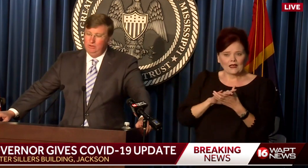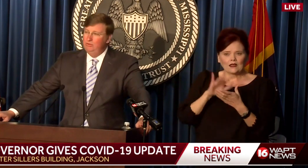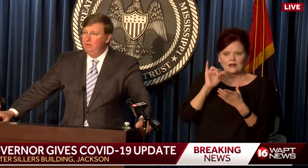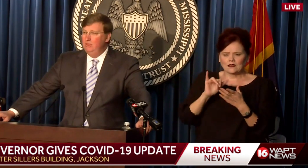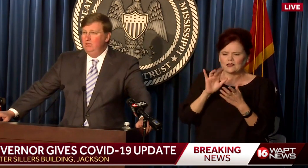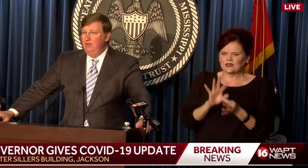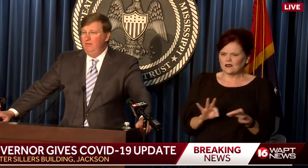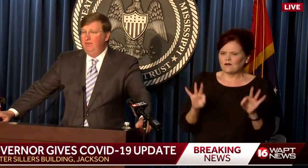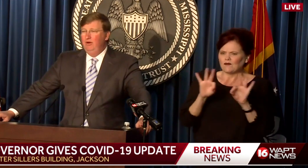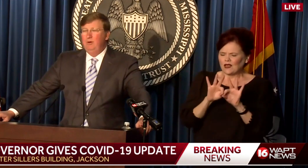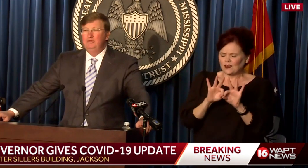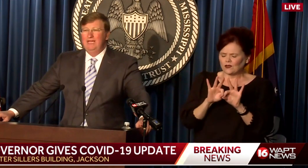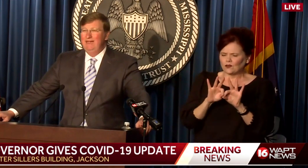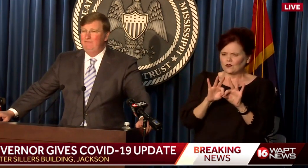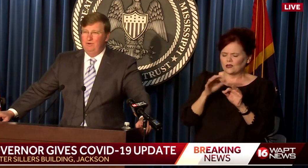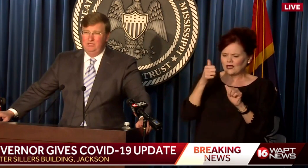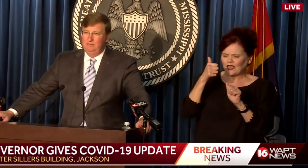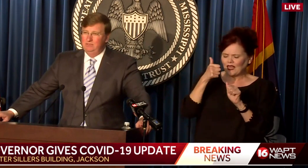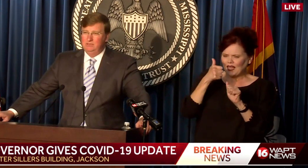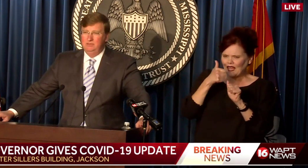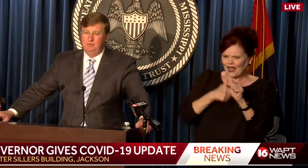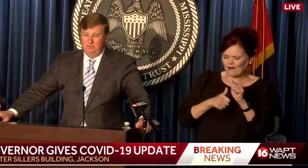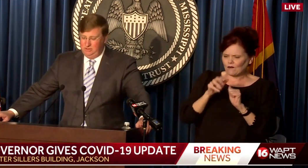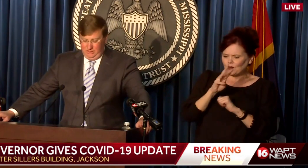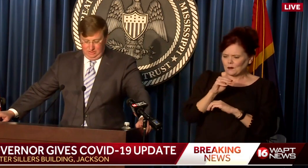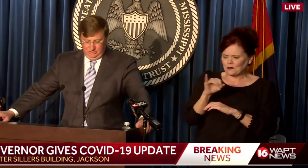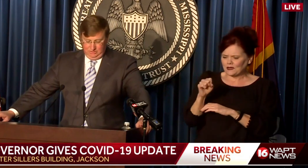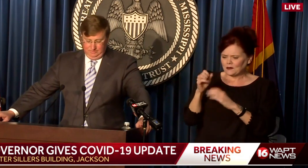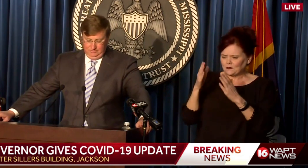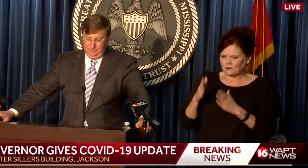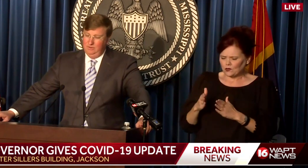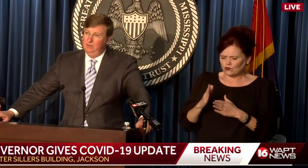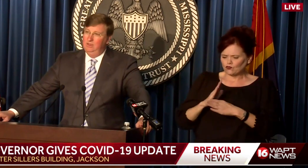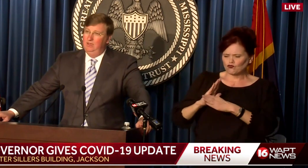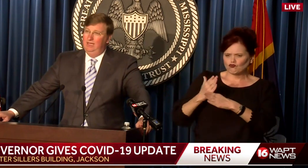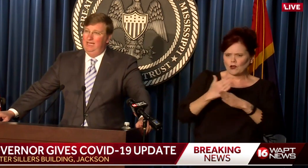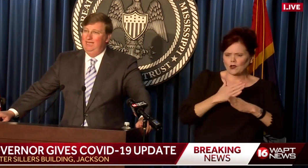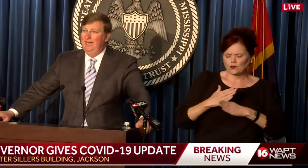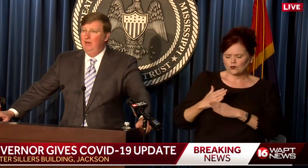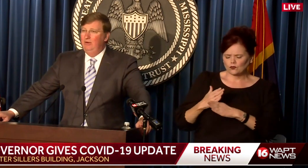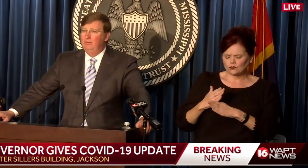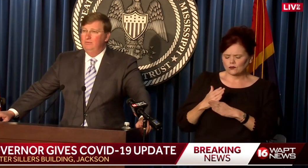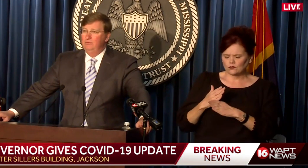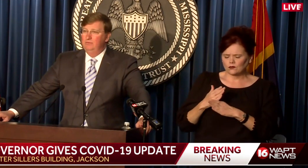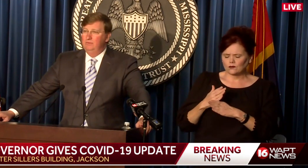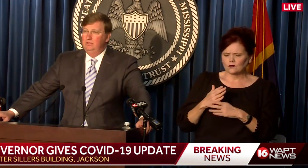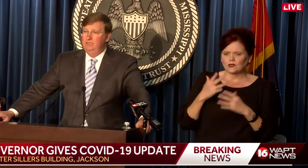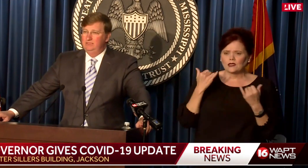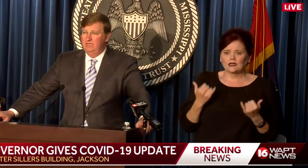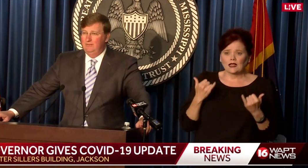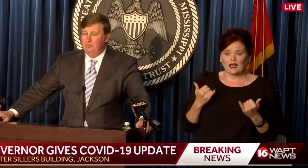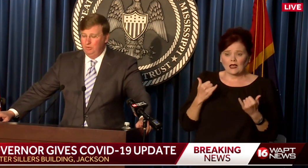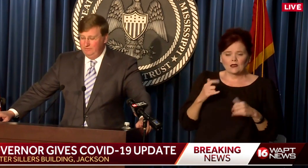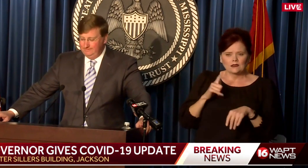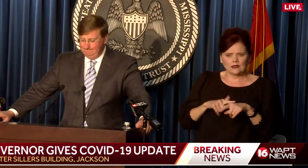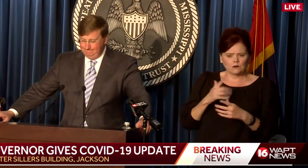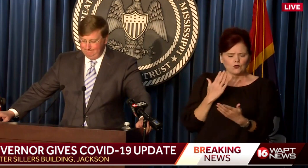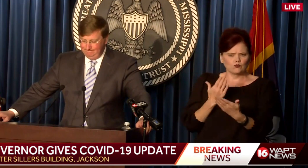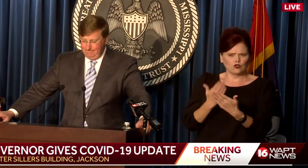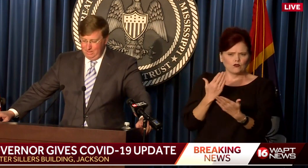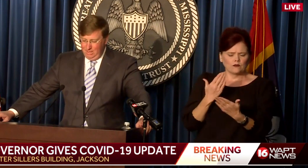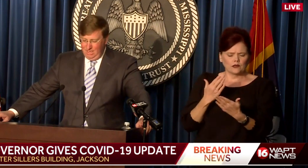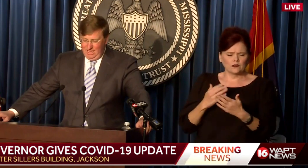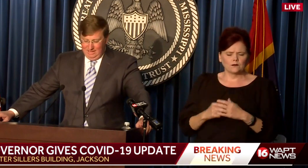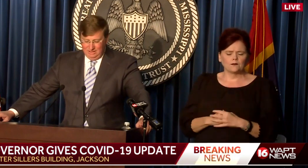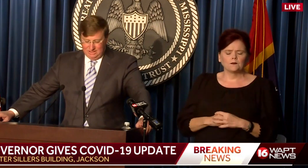is a value that almost every Mississippian shares and now it is time to prove it.